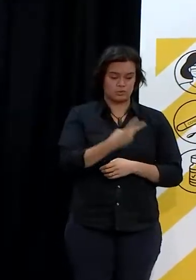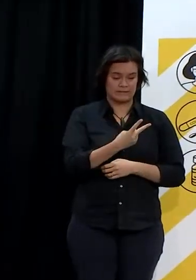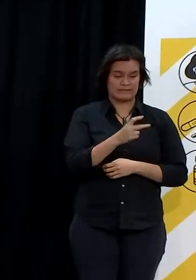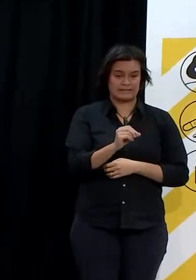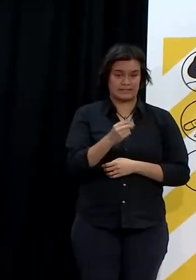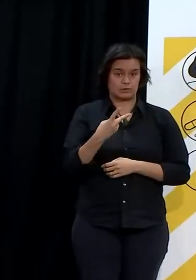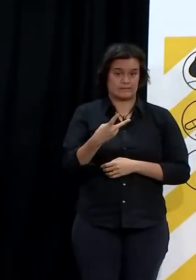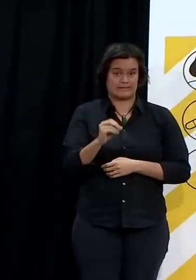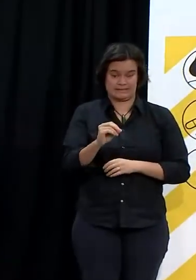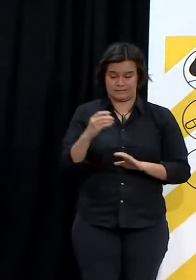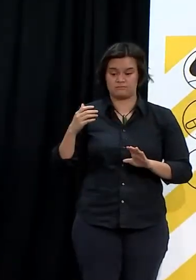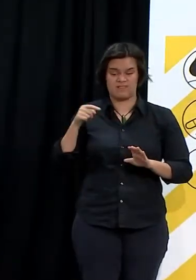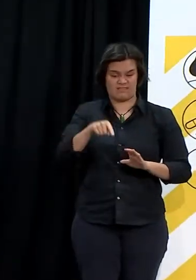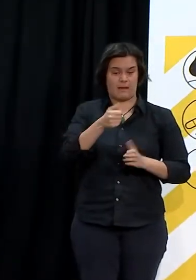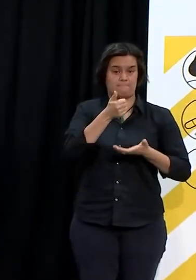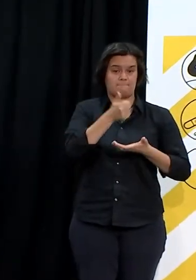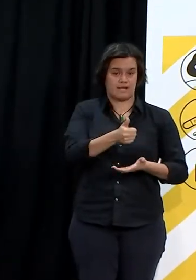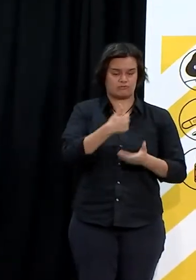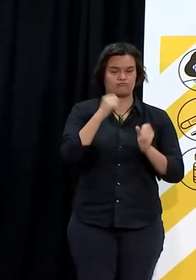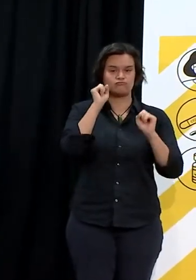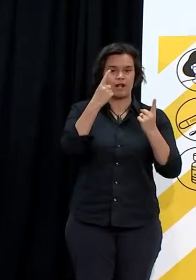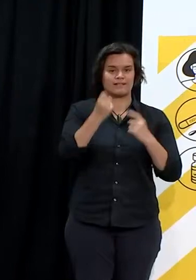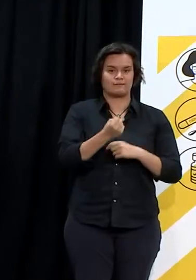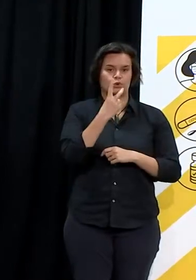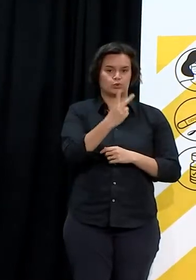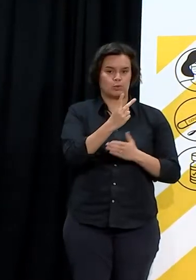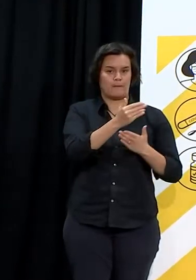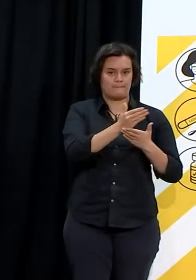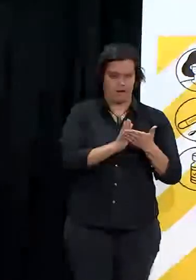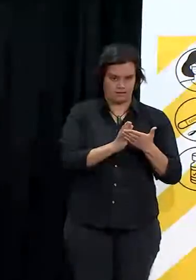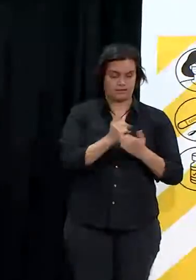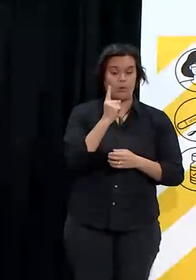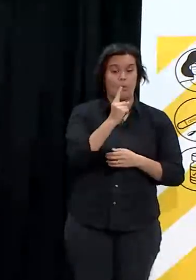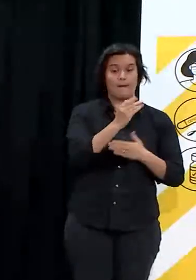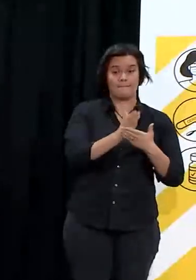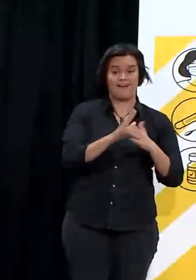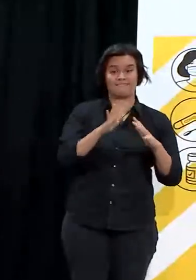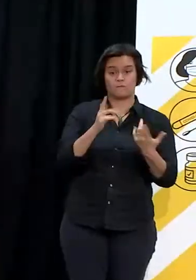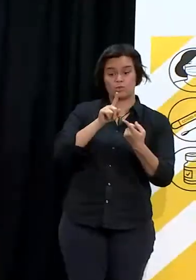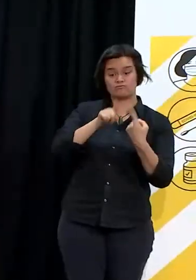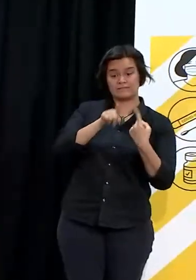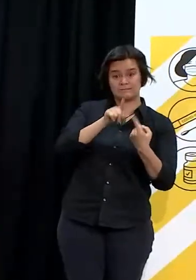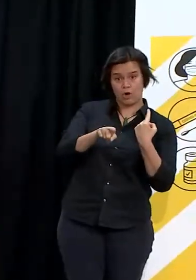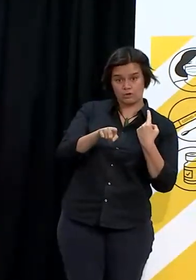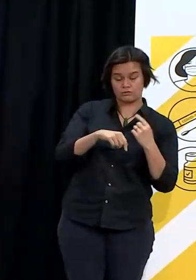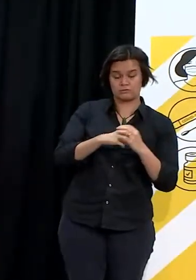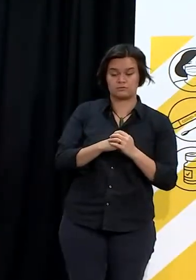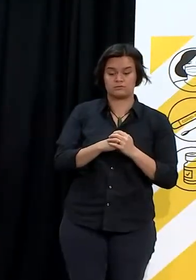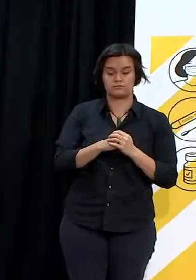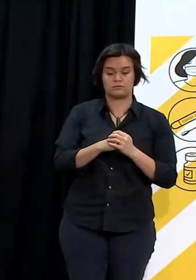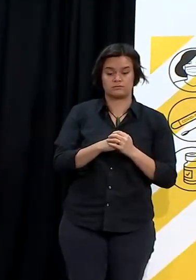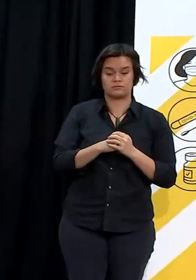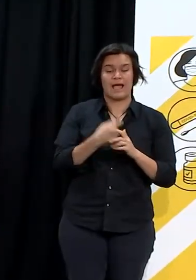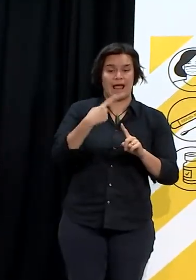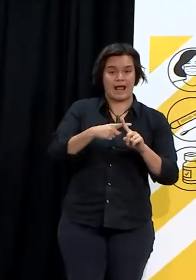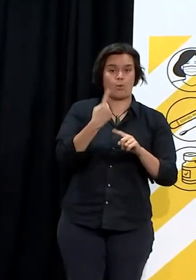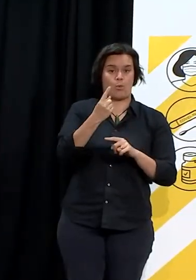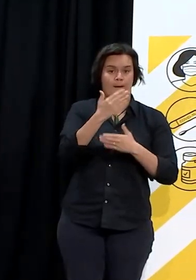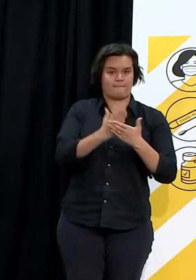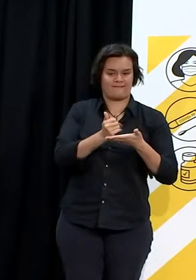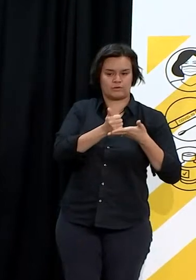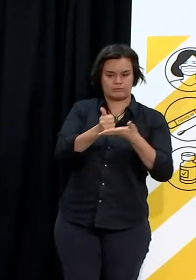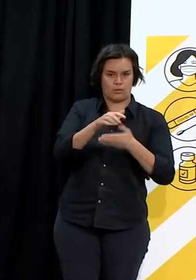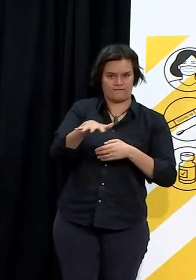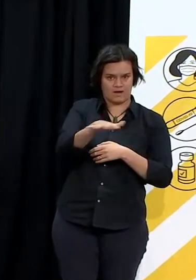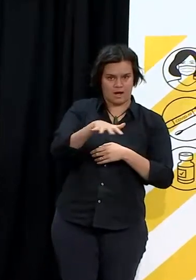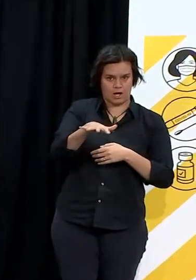was quite clear that there were two parts that was for the response and the resilience for whānau. So we want to continue that and which is